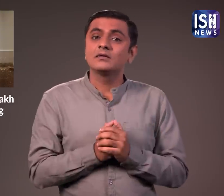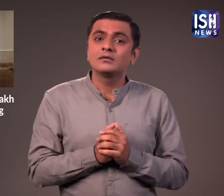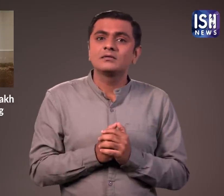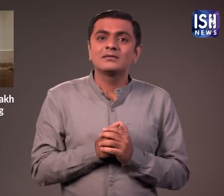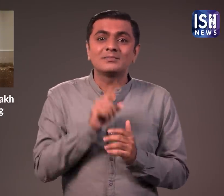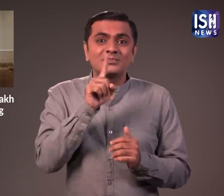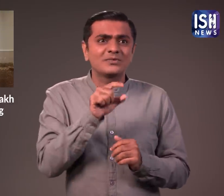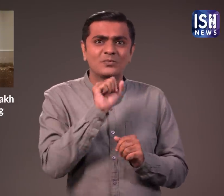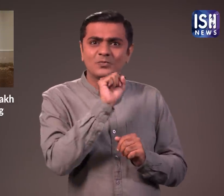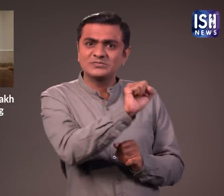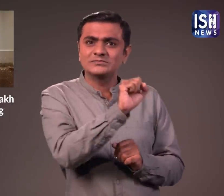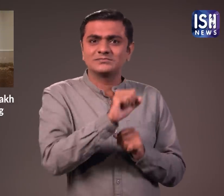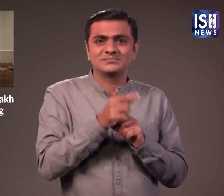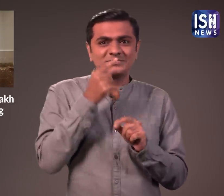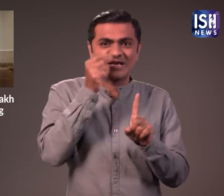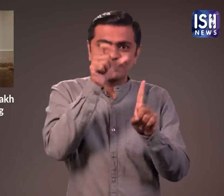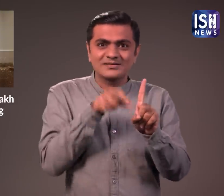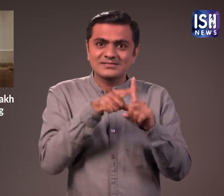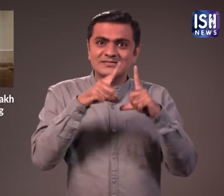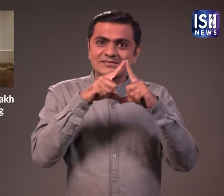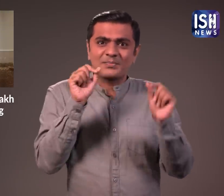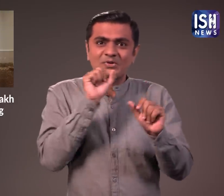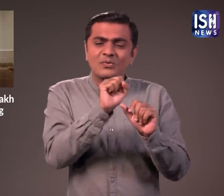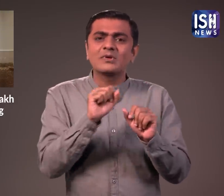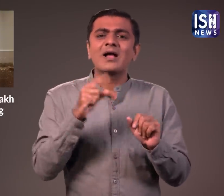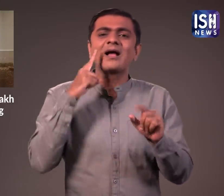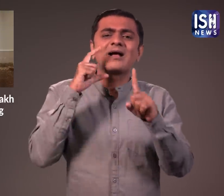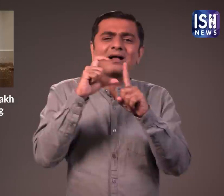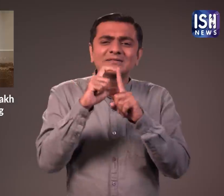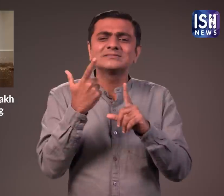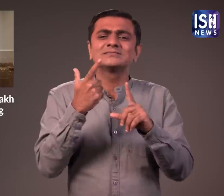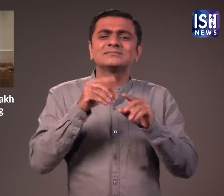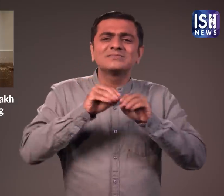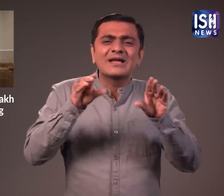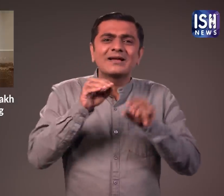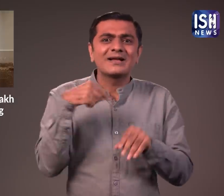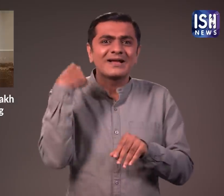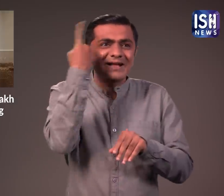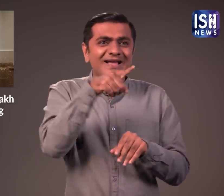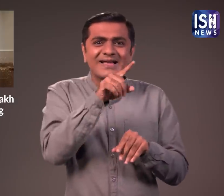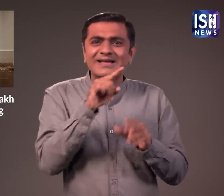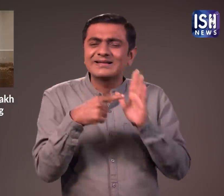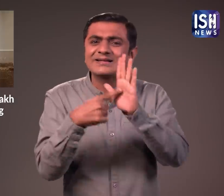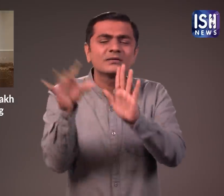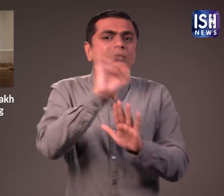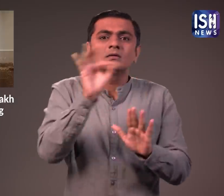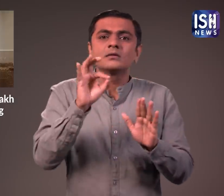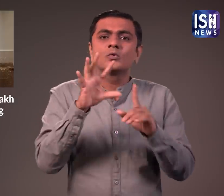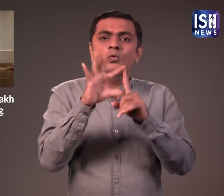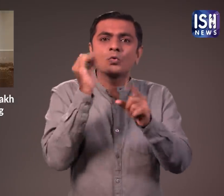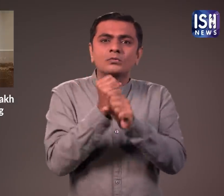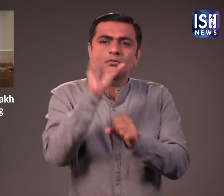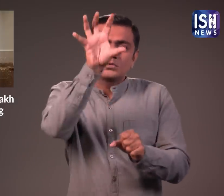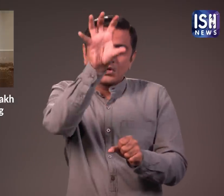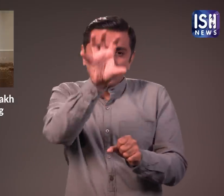Due to his love for dogs, the man does not show his human appearance at all and only shares his pictures as a dog. To